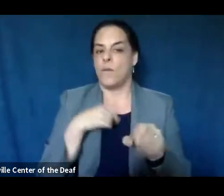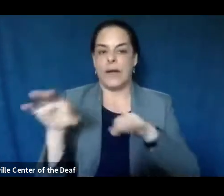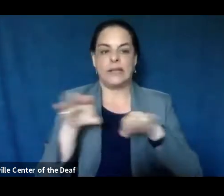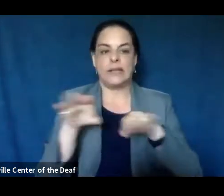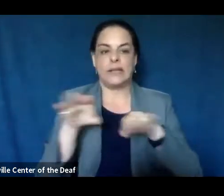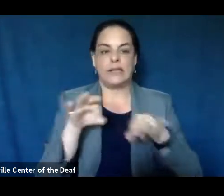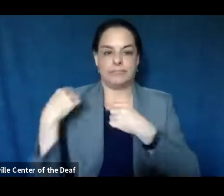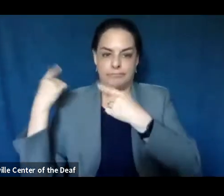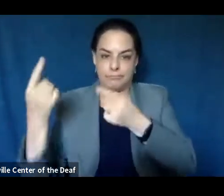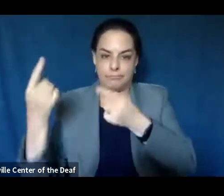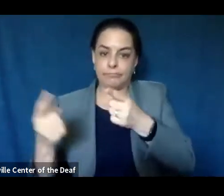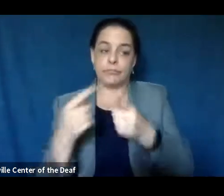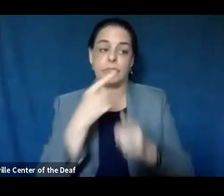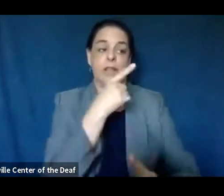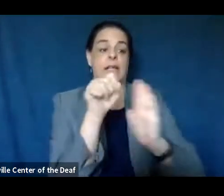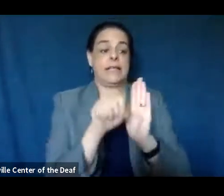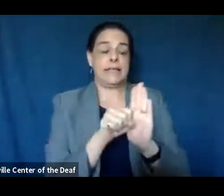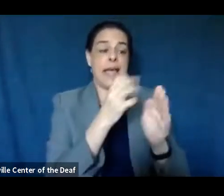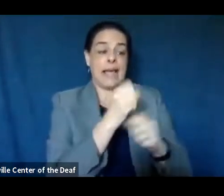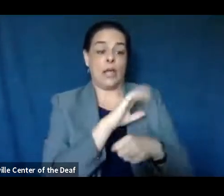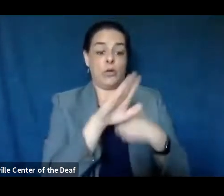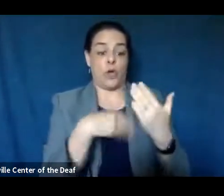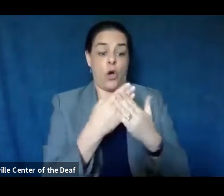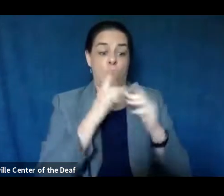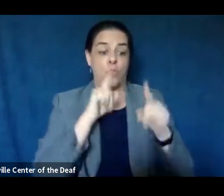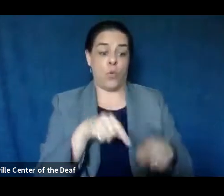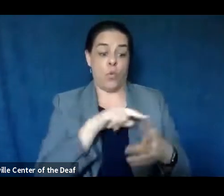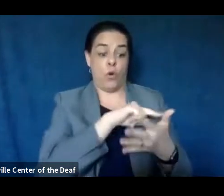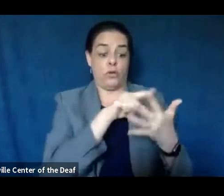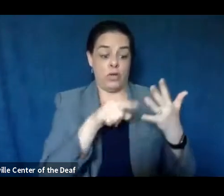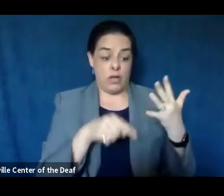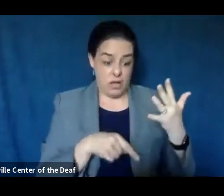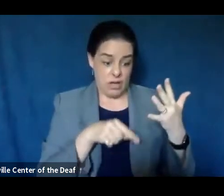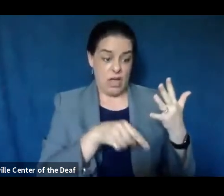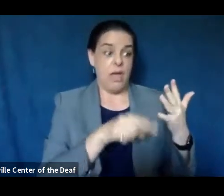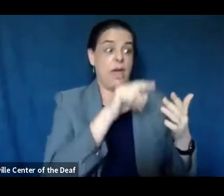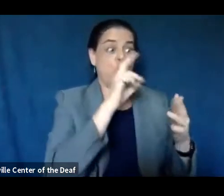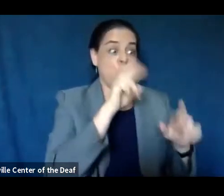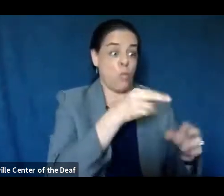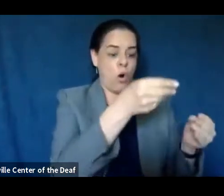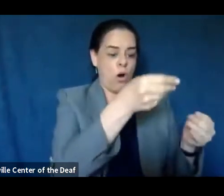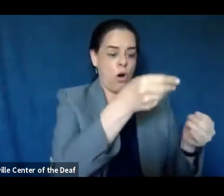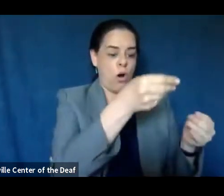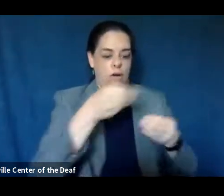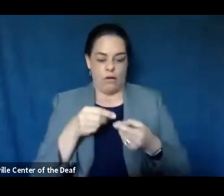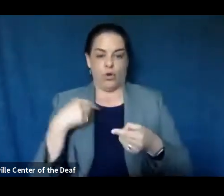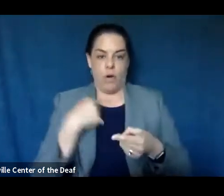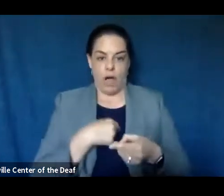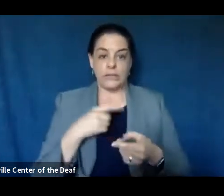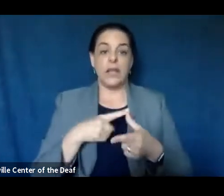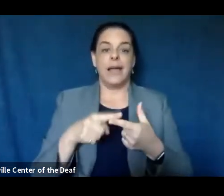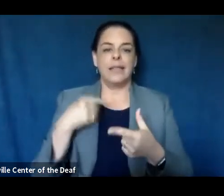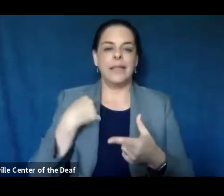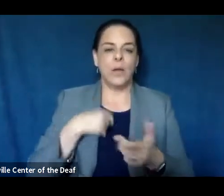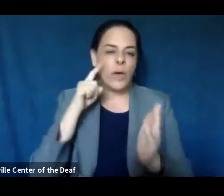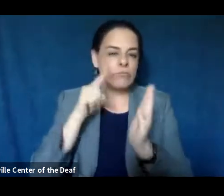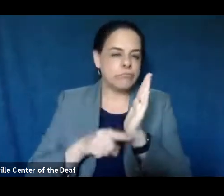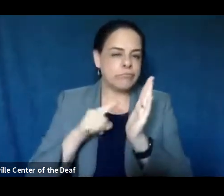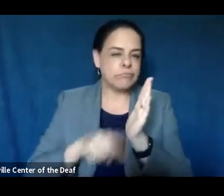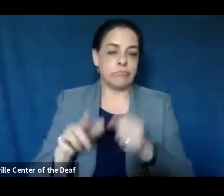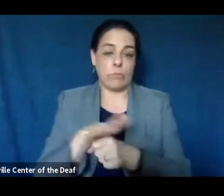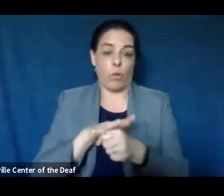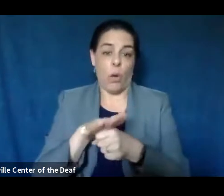the state gets all of the reports in and that's those reports come to us. And then we do our investigation here on the local level.